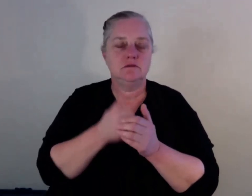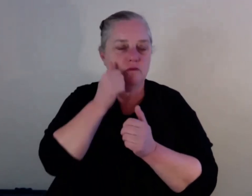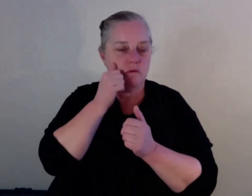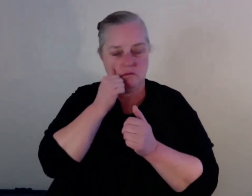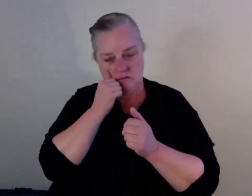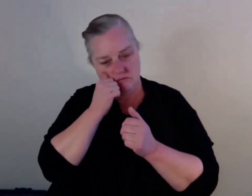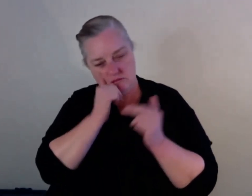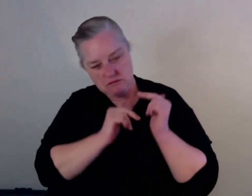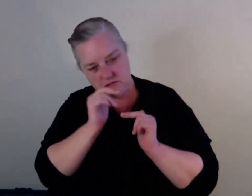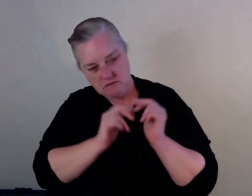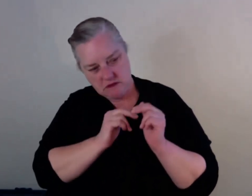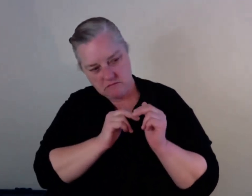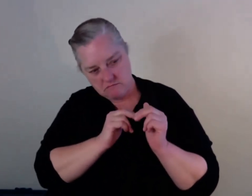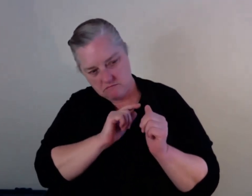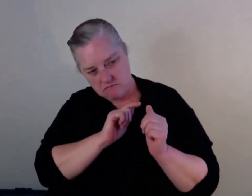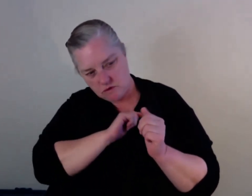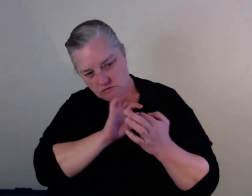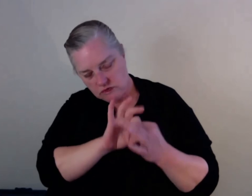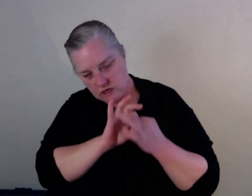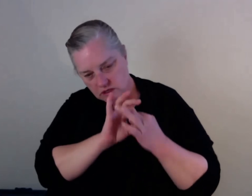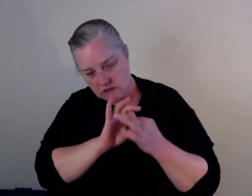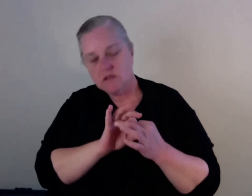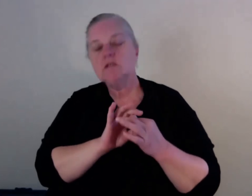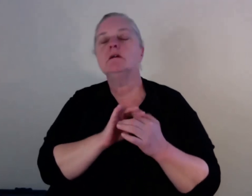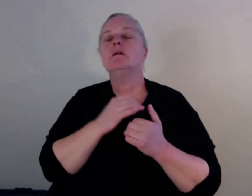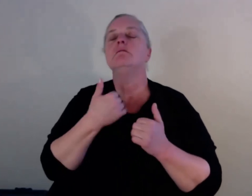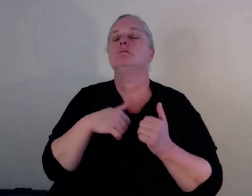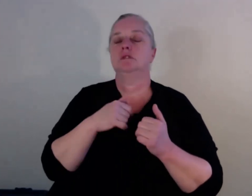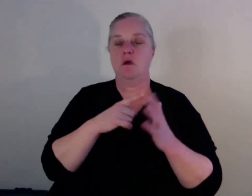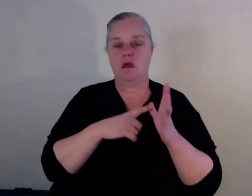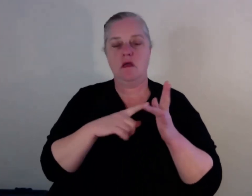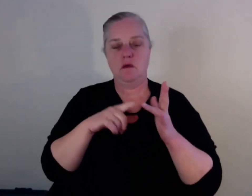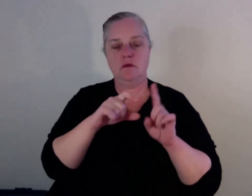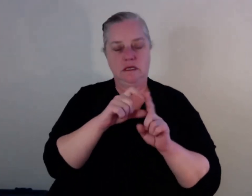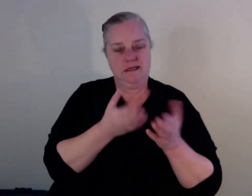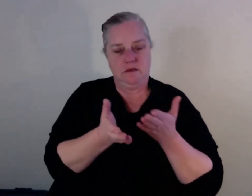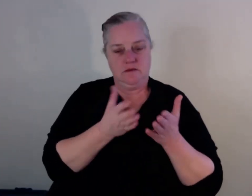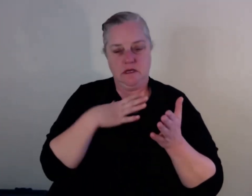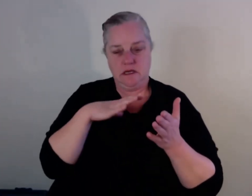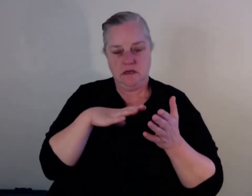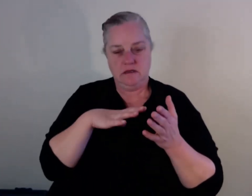be able to provide and get involved if, if that starts to happen. Yeah, I'll leave it there, Hannah. Thank you.